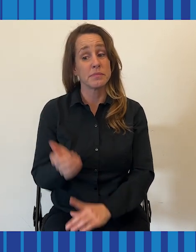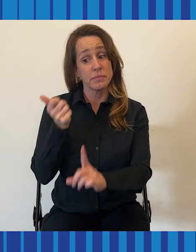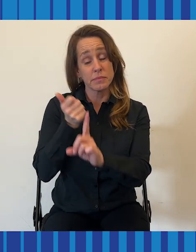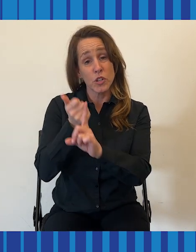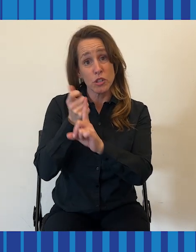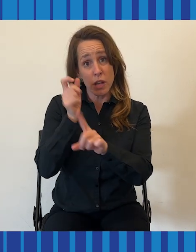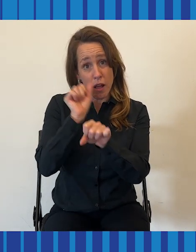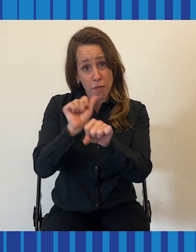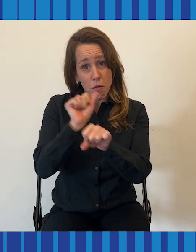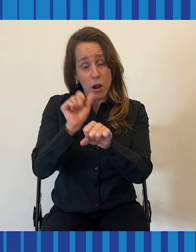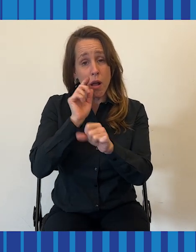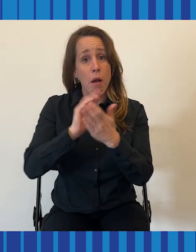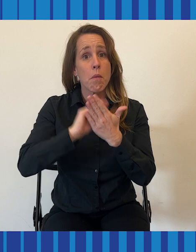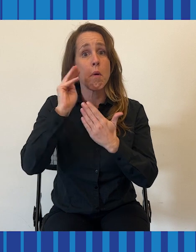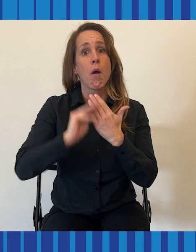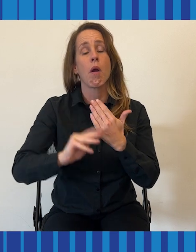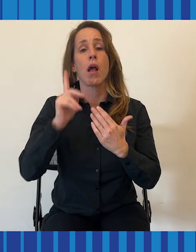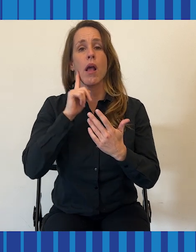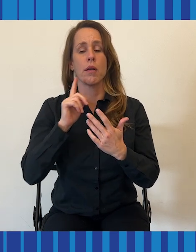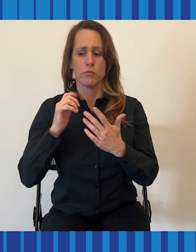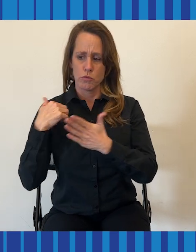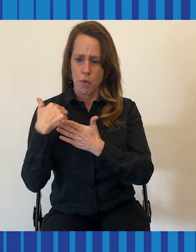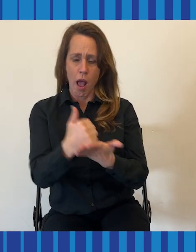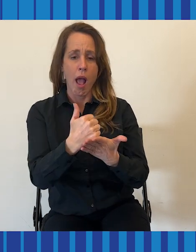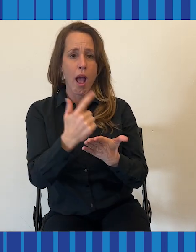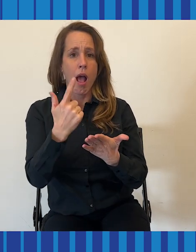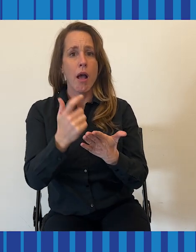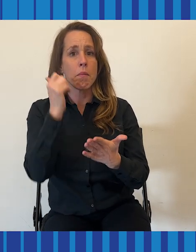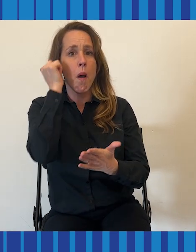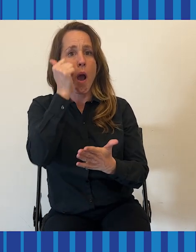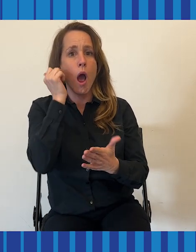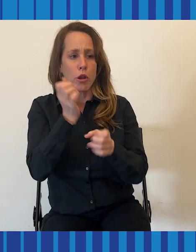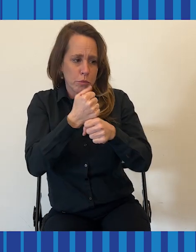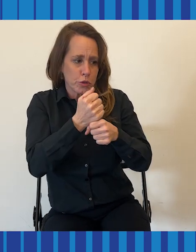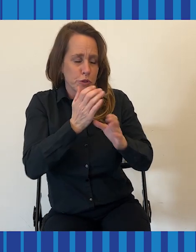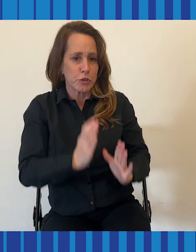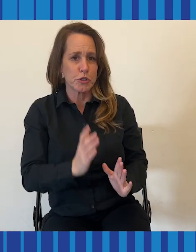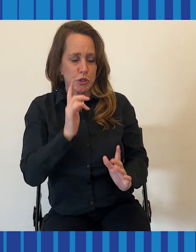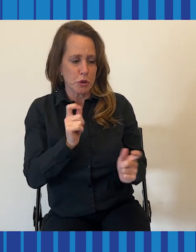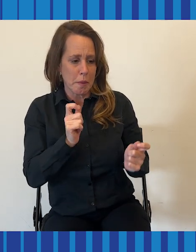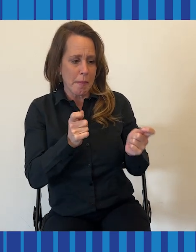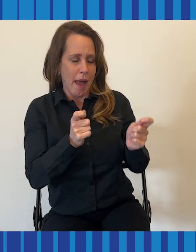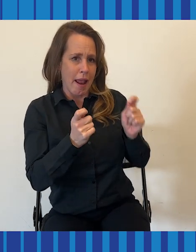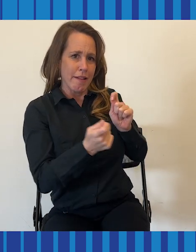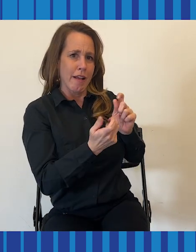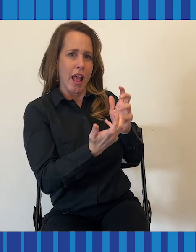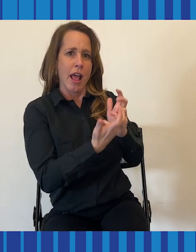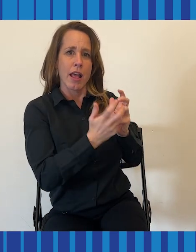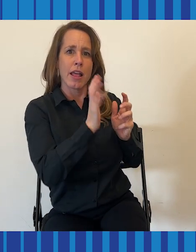She's working on a program to help audio producers make modified versions of their content specifically for people with hearing loss.